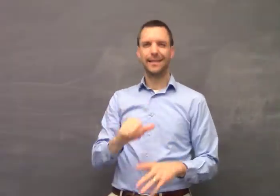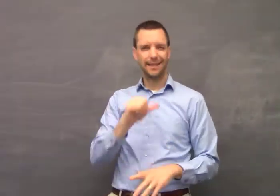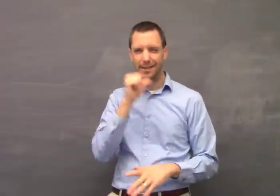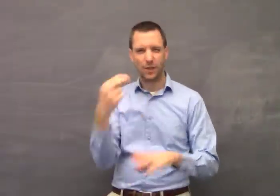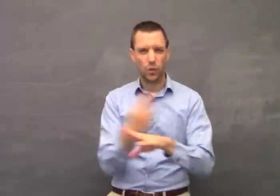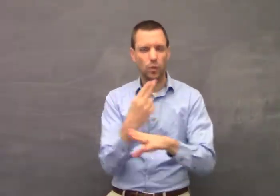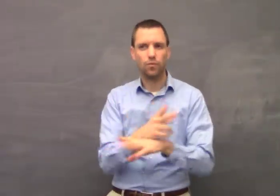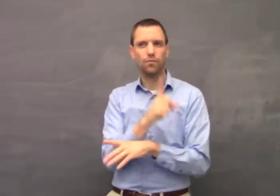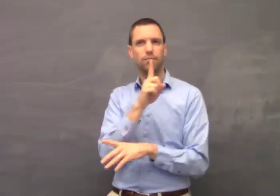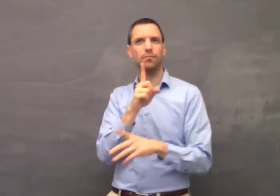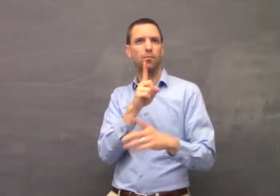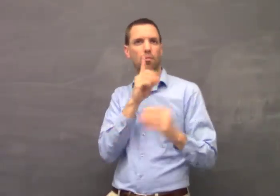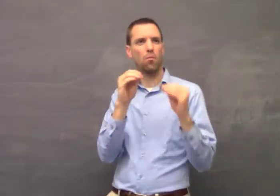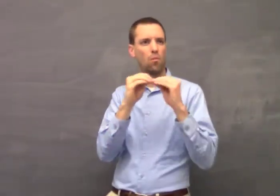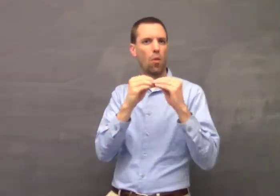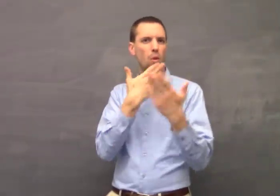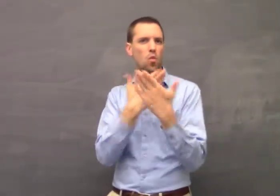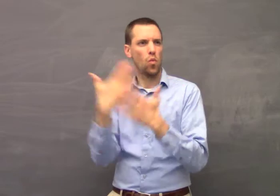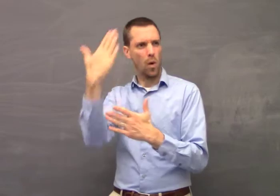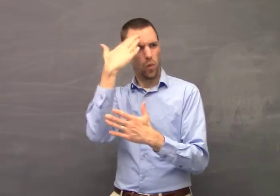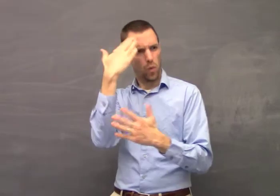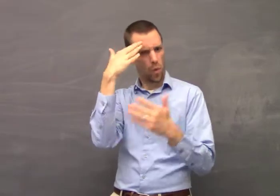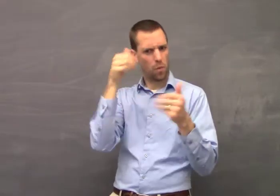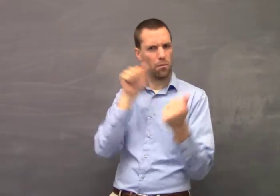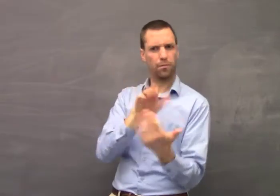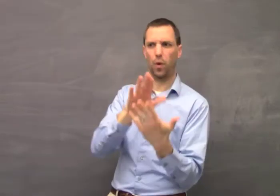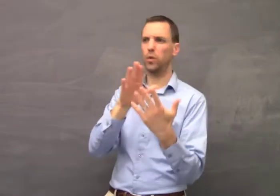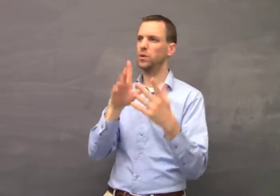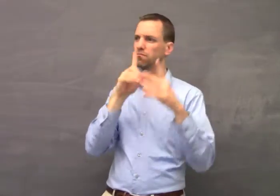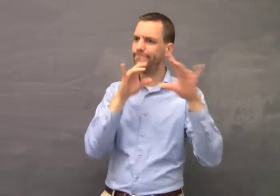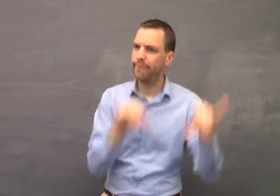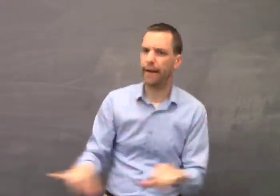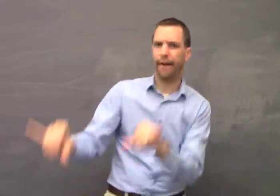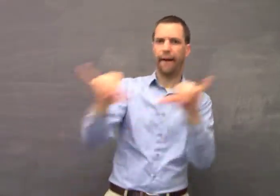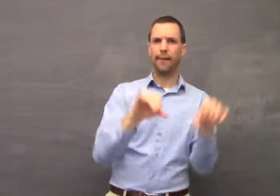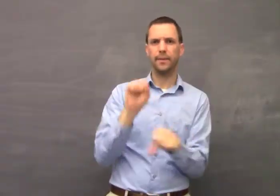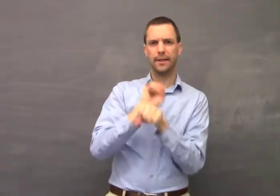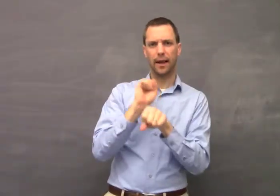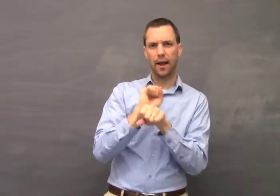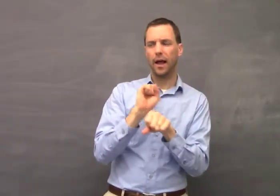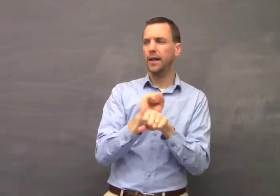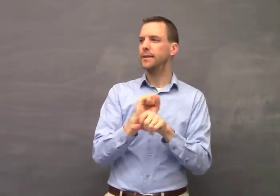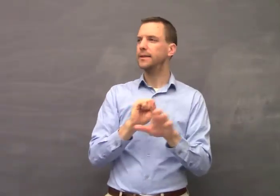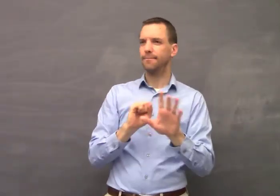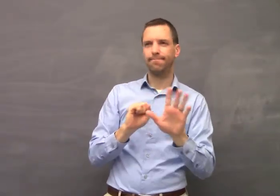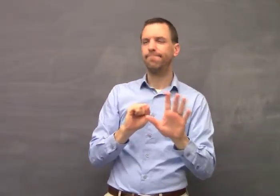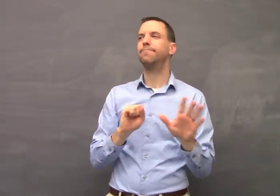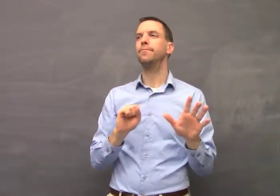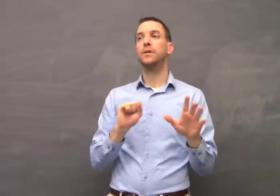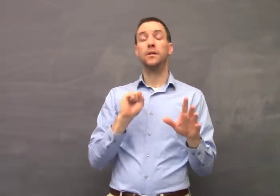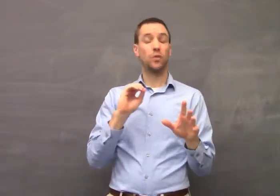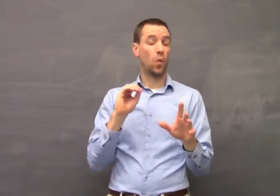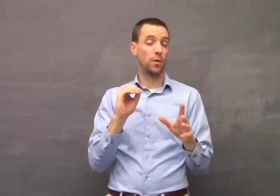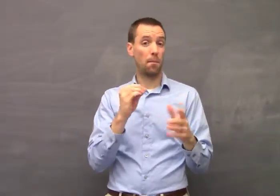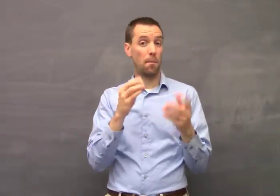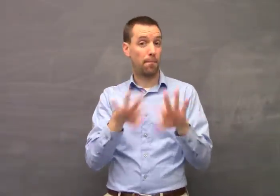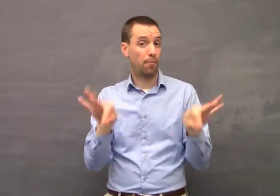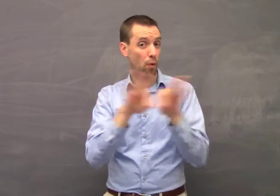and innovative. And it didn't use any of the more familiar, well-known, commonly used tasks for measuring implicit